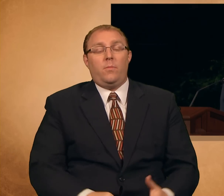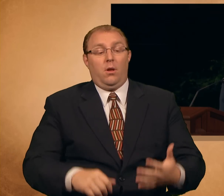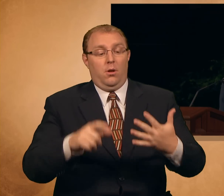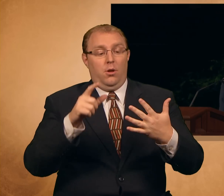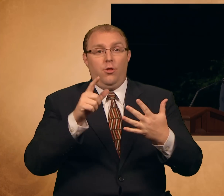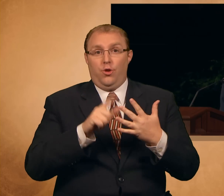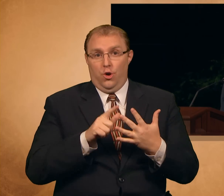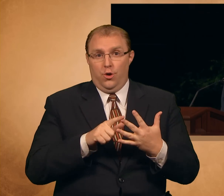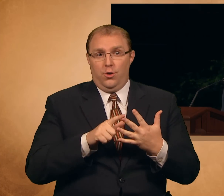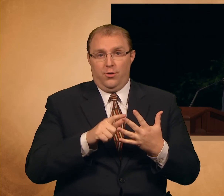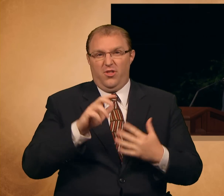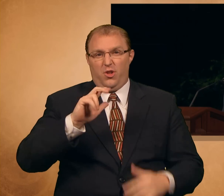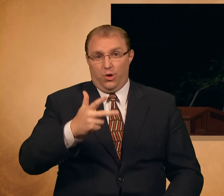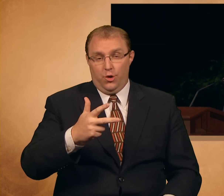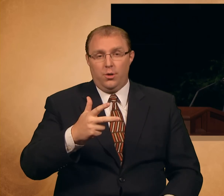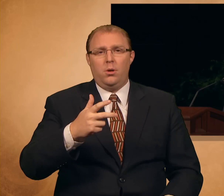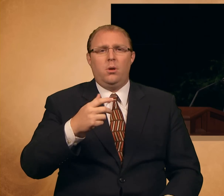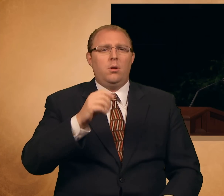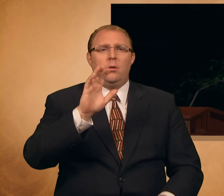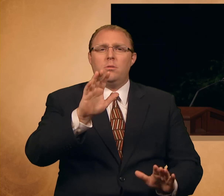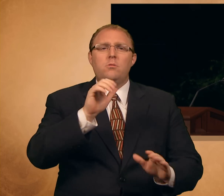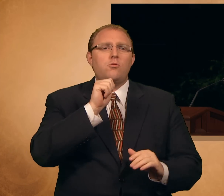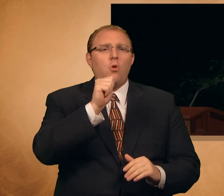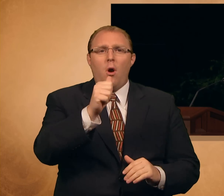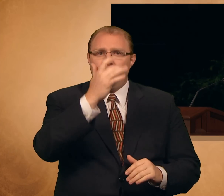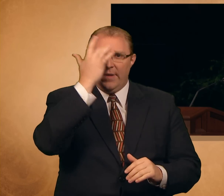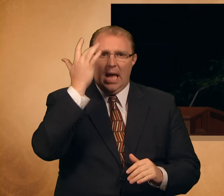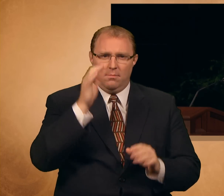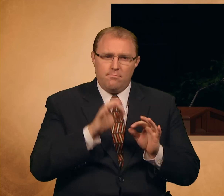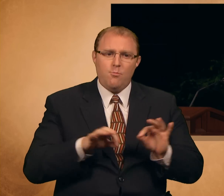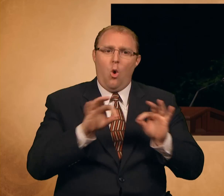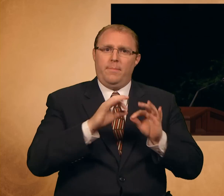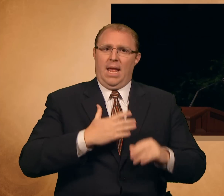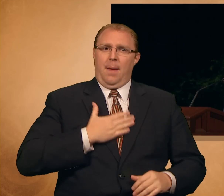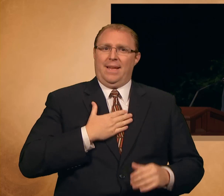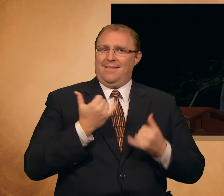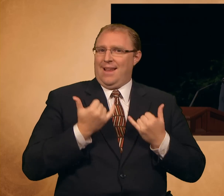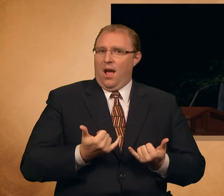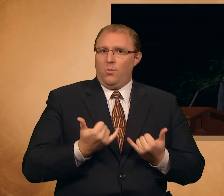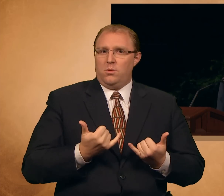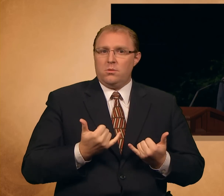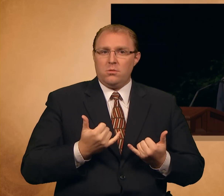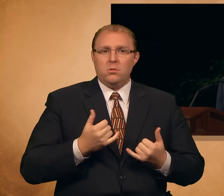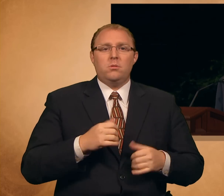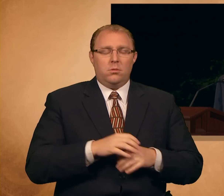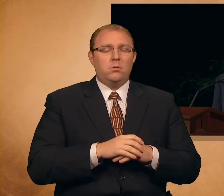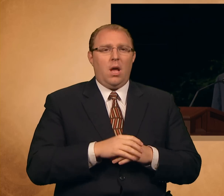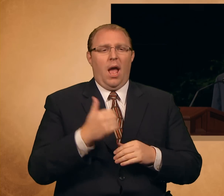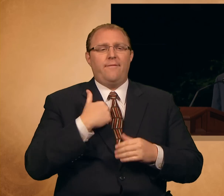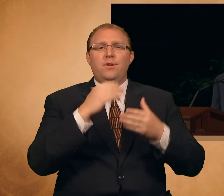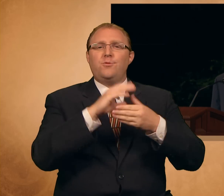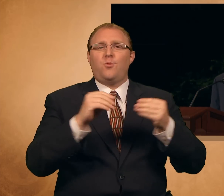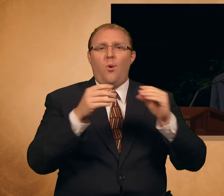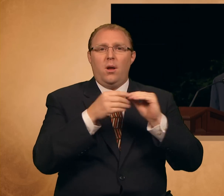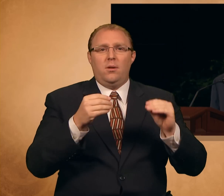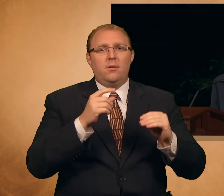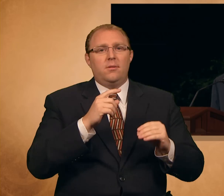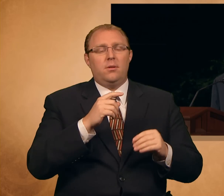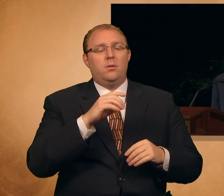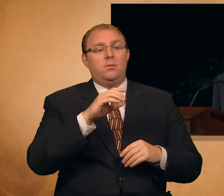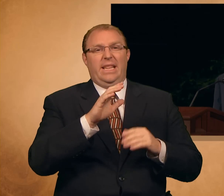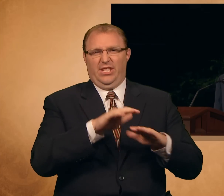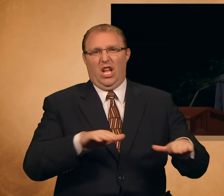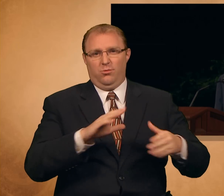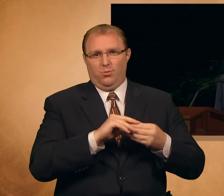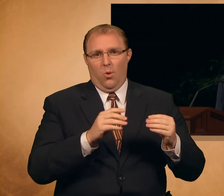forget not to be happy now. In the beloved children's story, Charlie